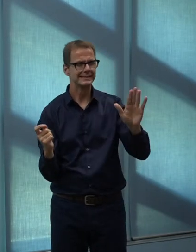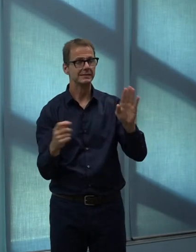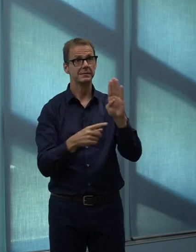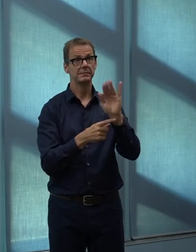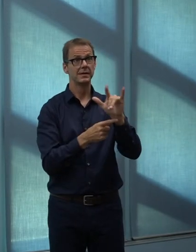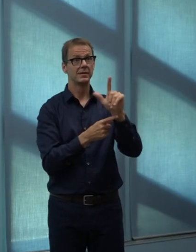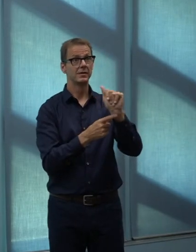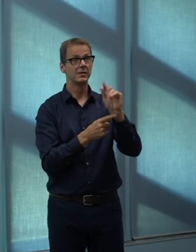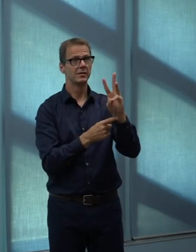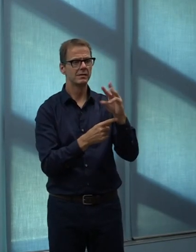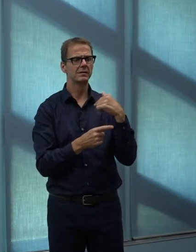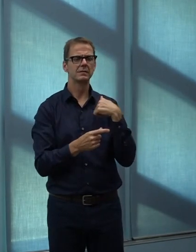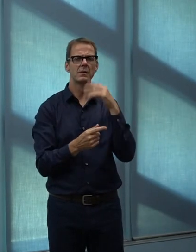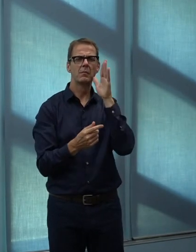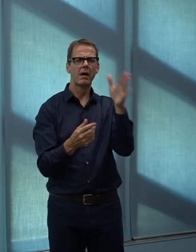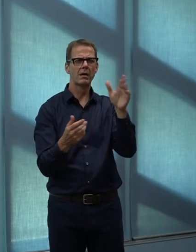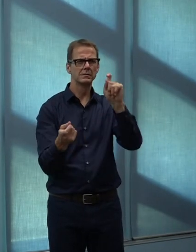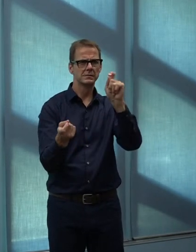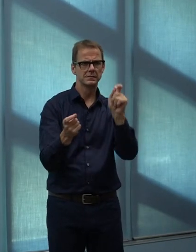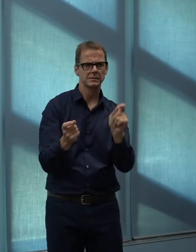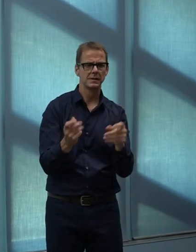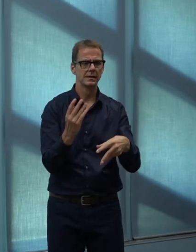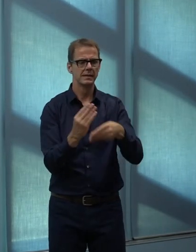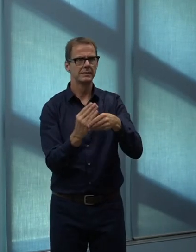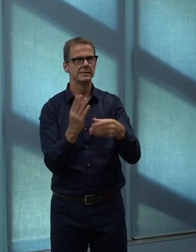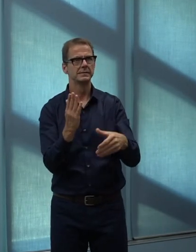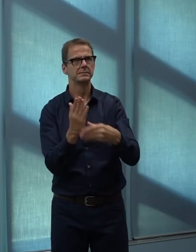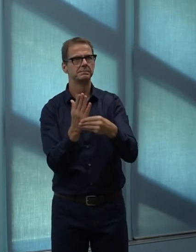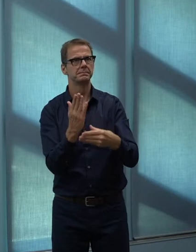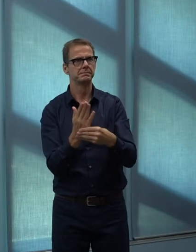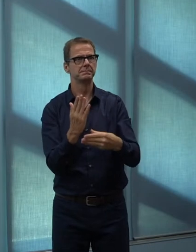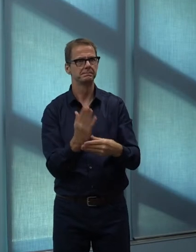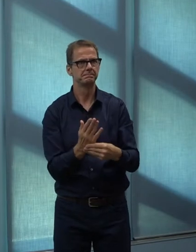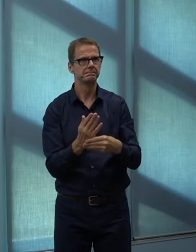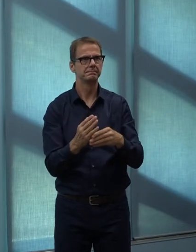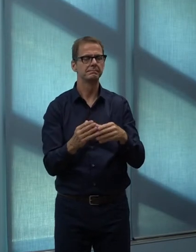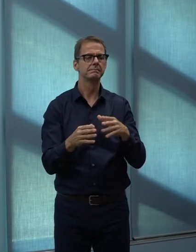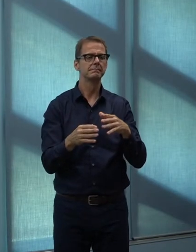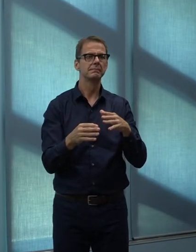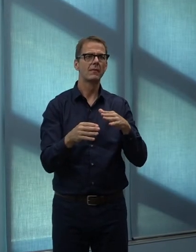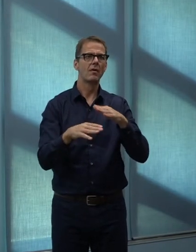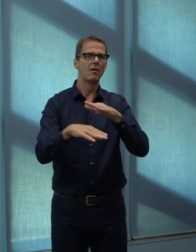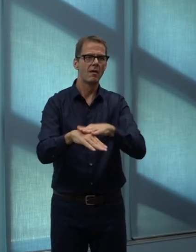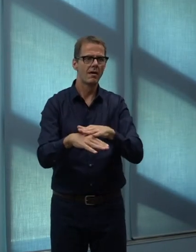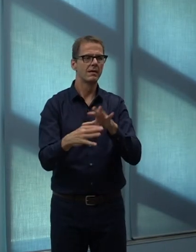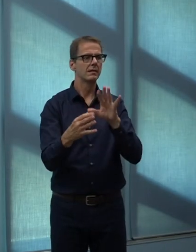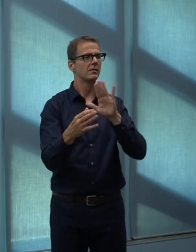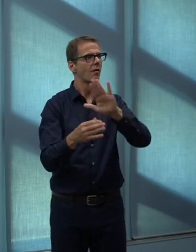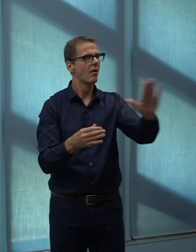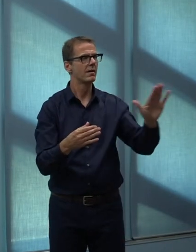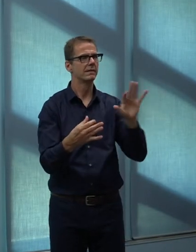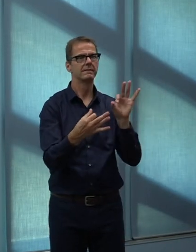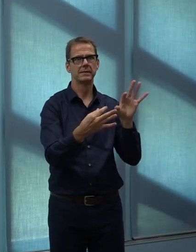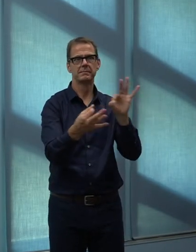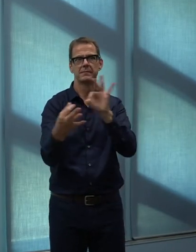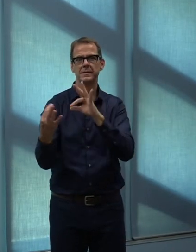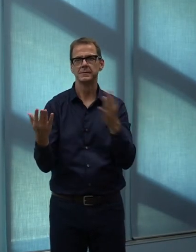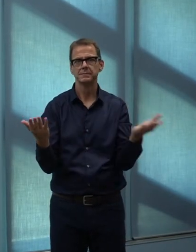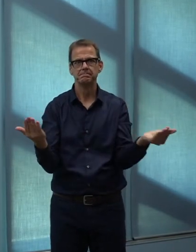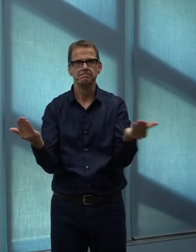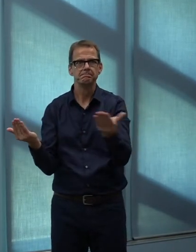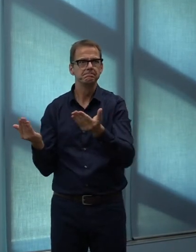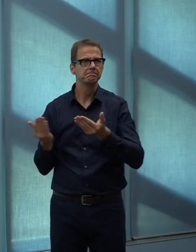further question and answer from the police commission and police service. That is likely to happen. We haven't made the motion yet, but